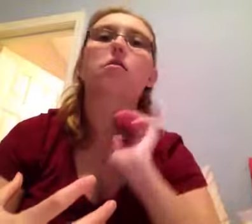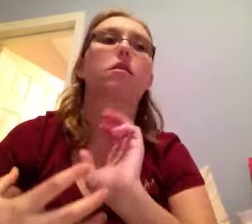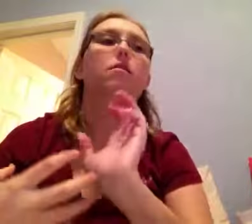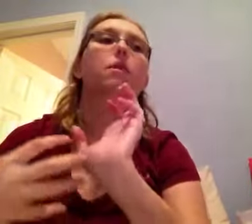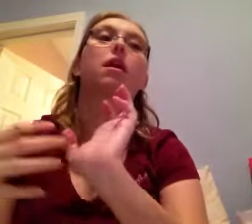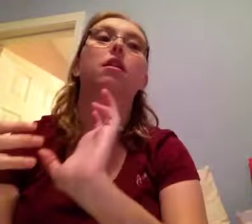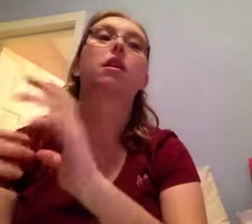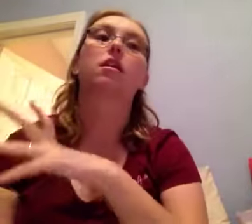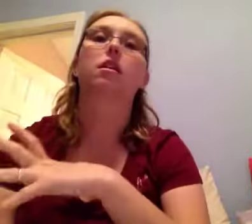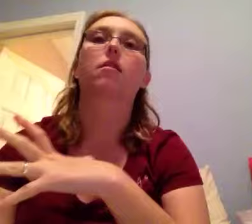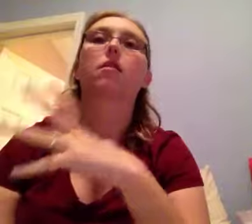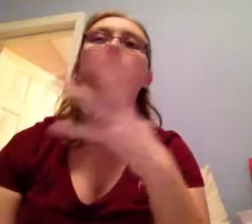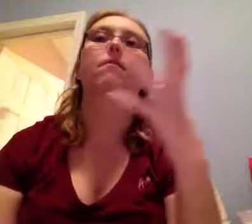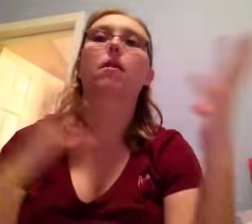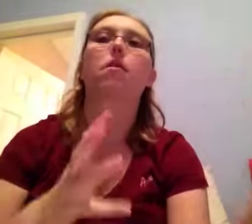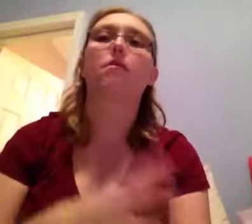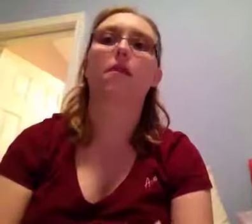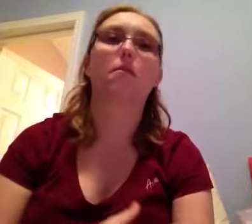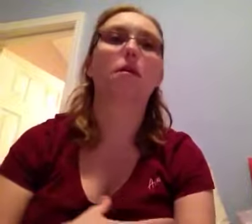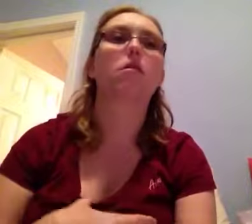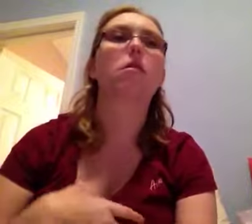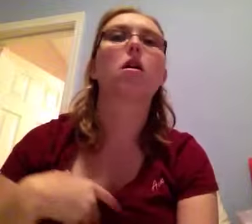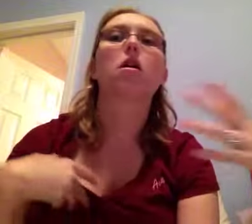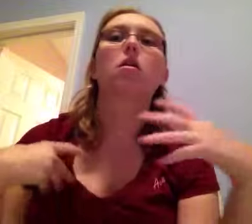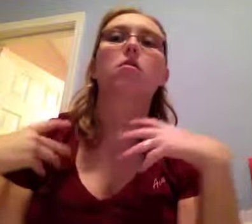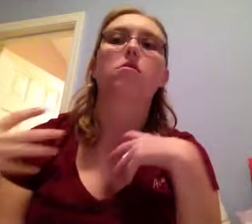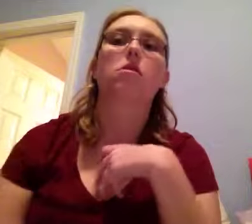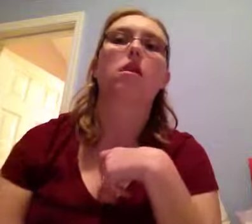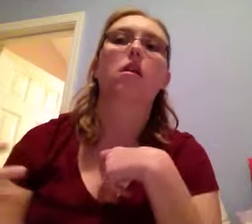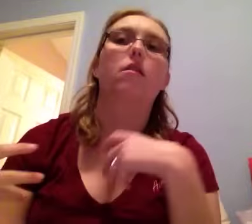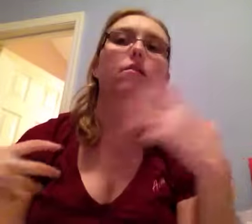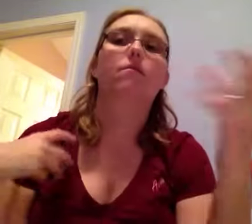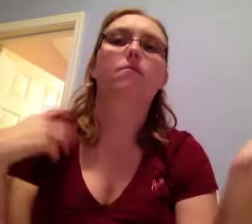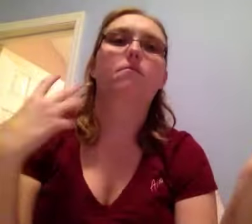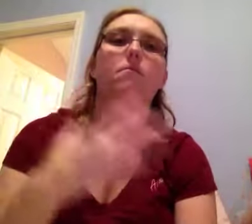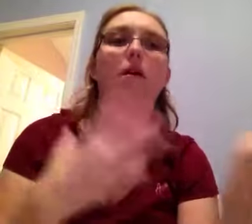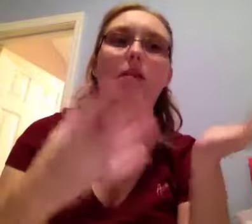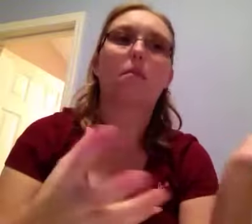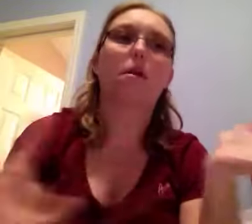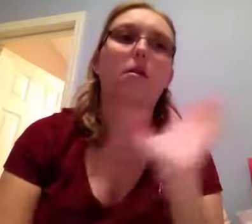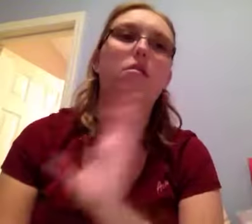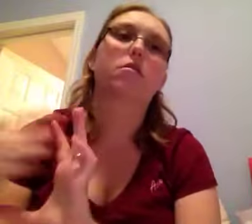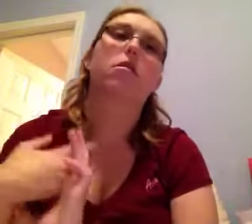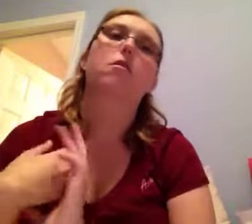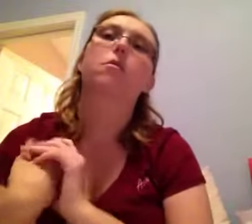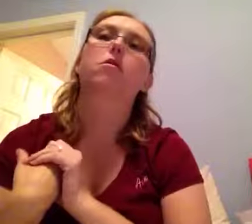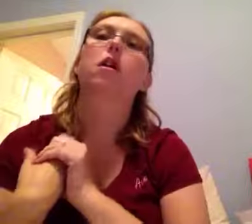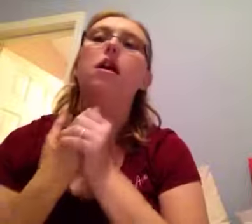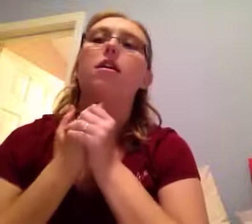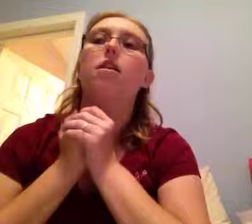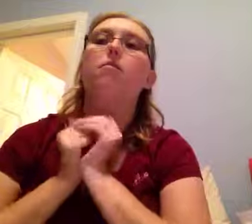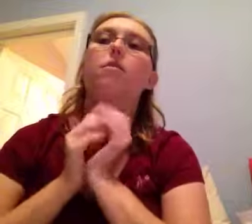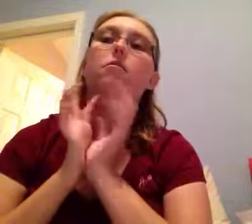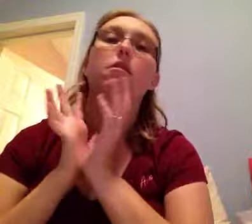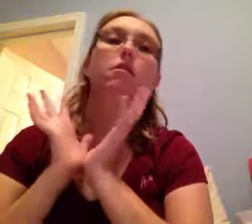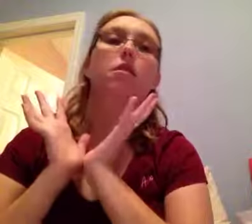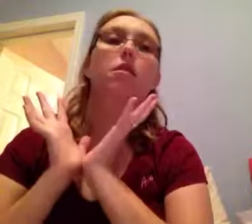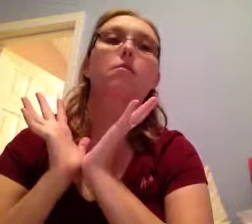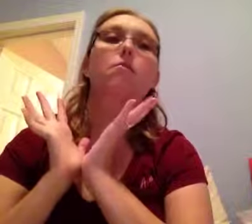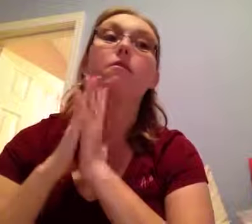she begins killing other vampires. So, she's kind of a vampire hunter, almost. This book was, this movie